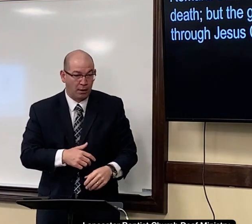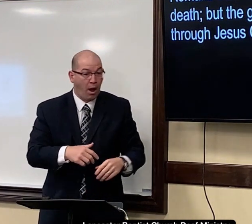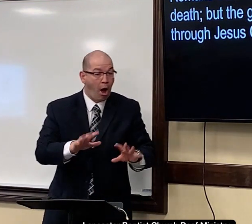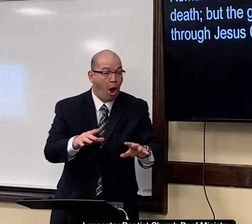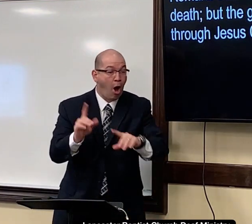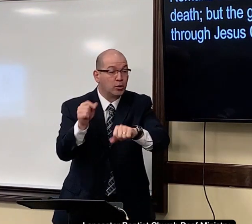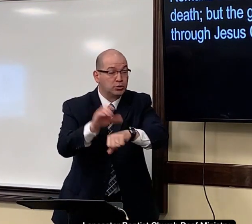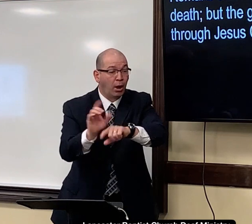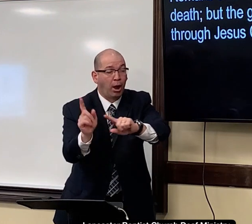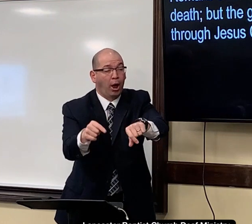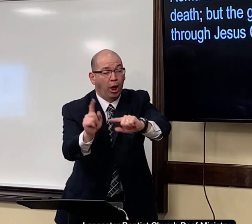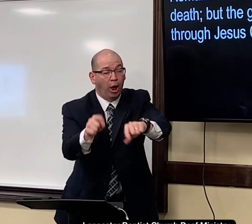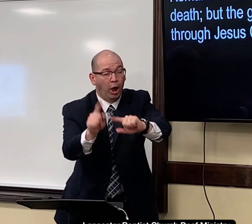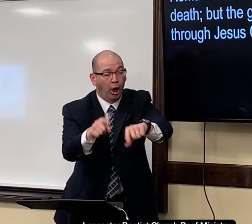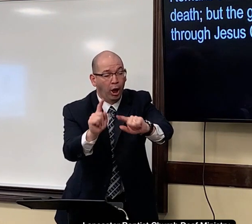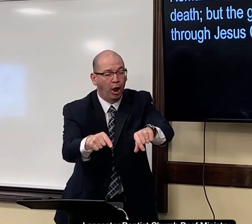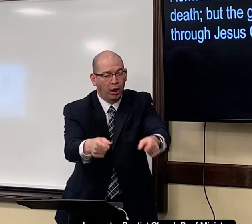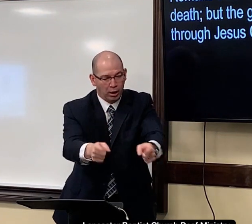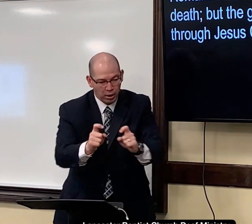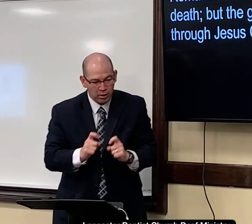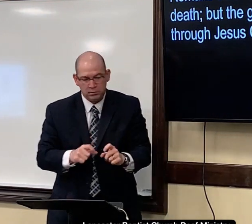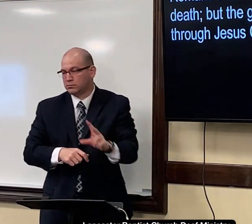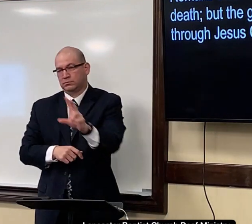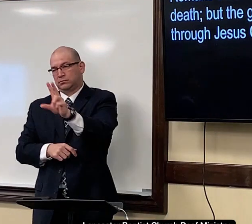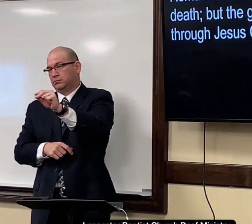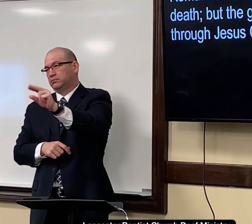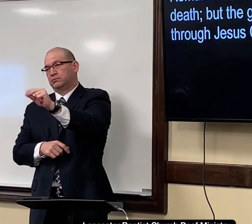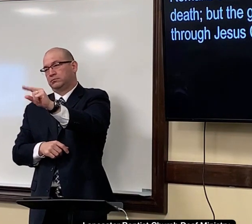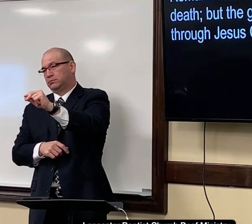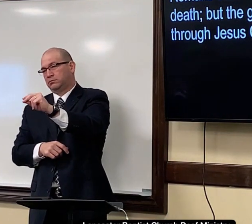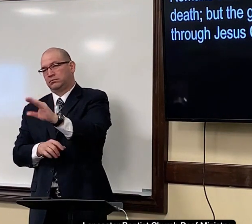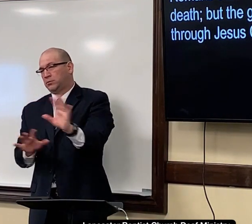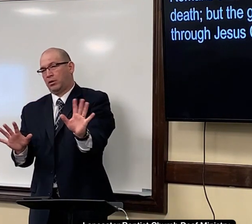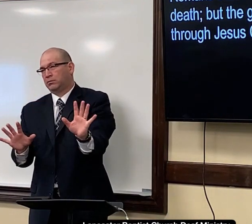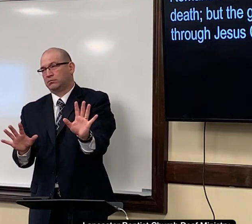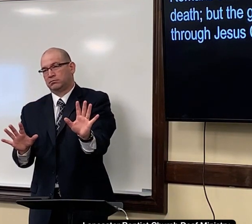cannot save you what if you go to church a lot no